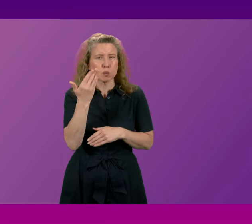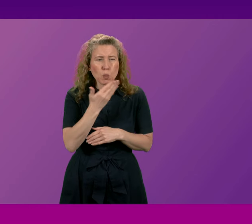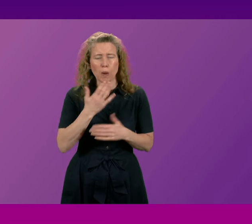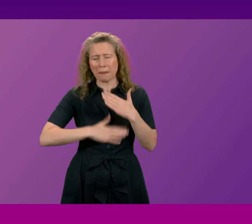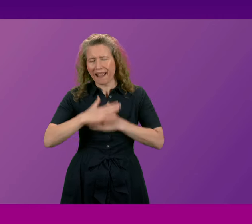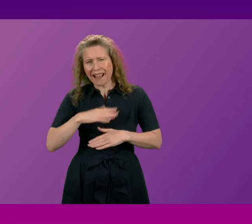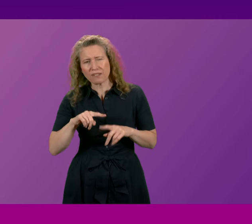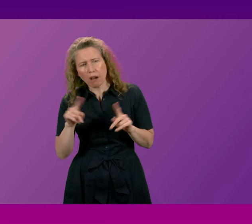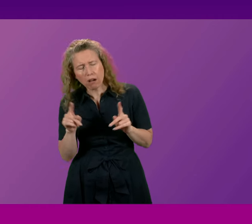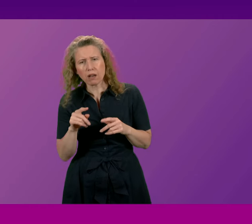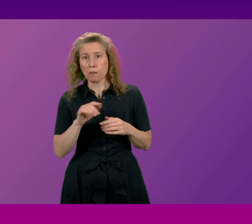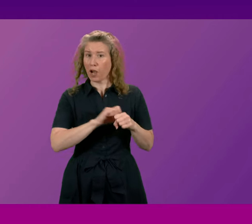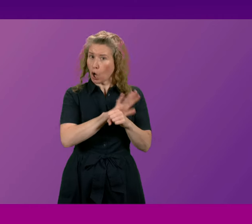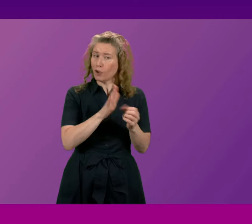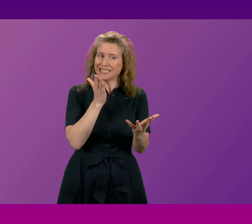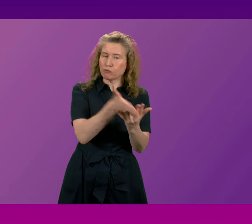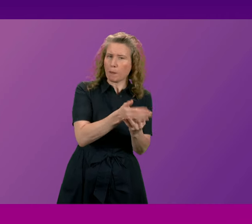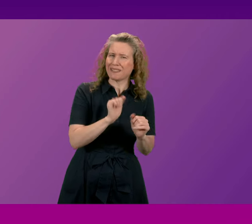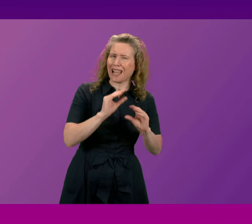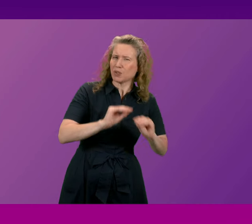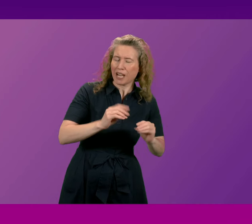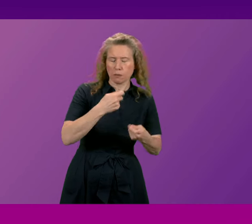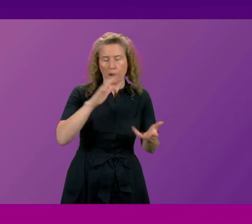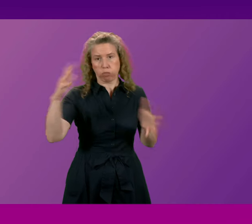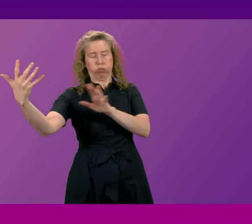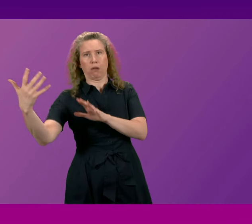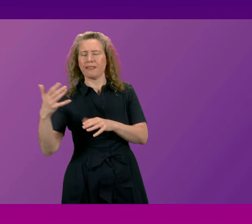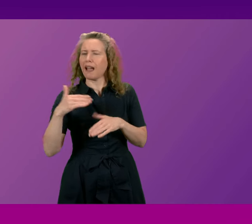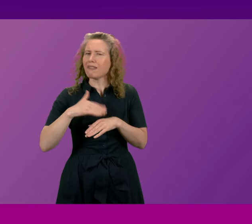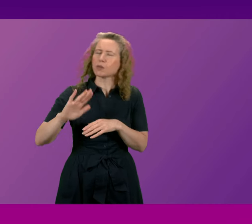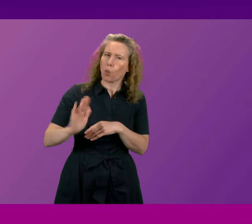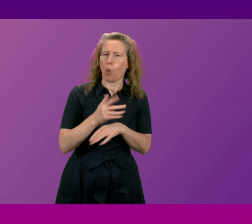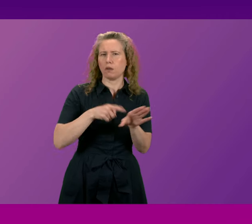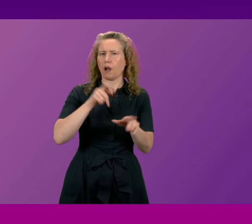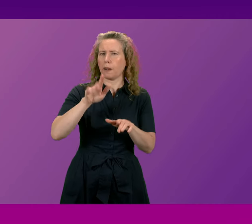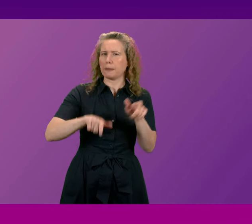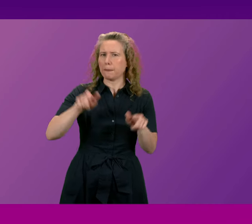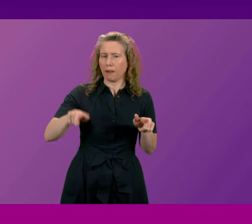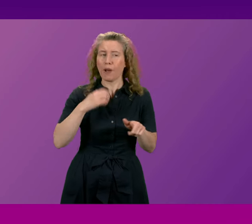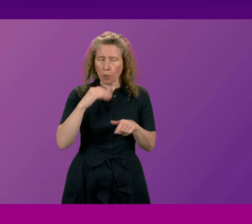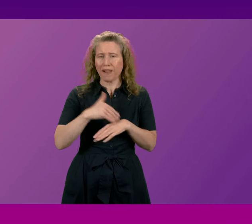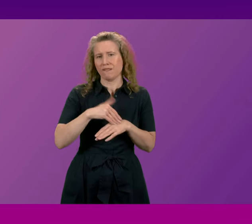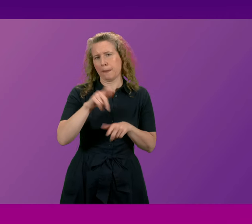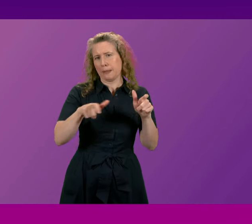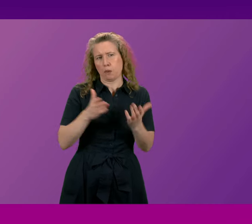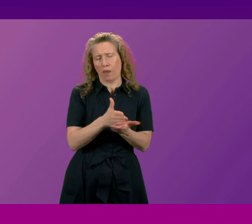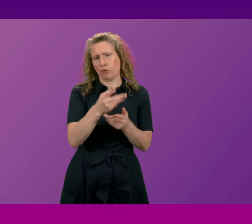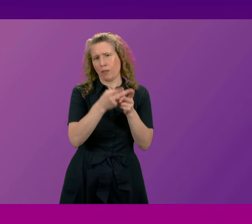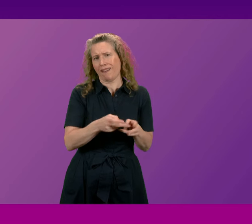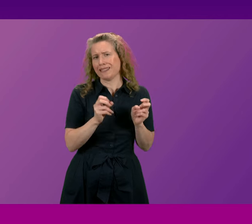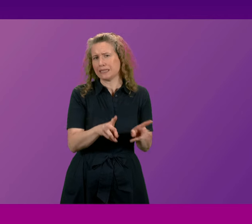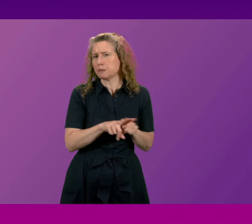of the disruptive effect of Covid and that affects all young people and it will have an effect on care experienced young people into the bargain